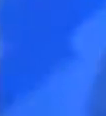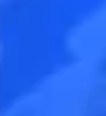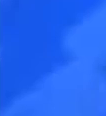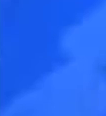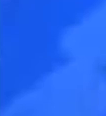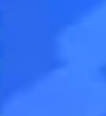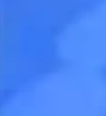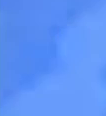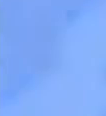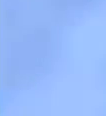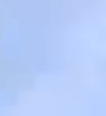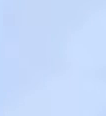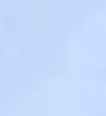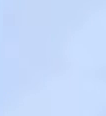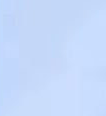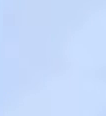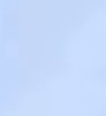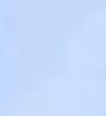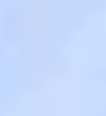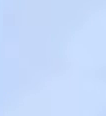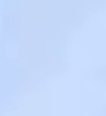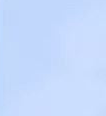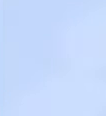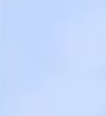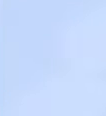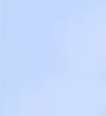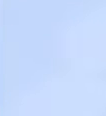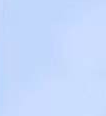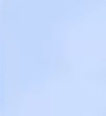Ticket. No, my goodness. an Yes.